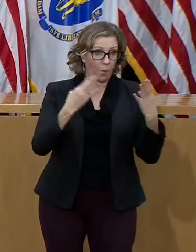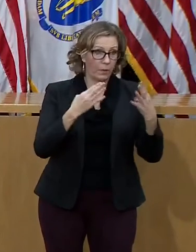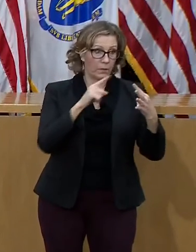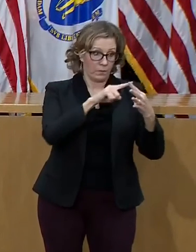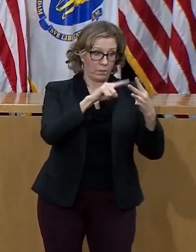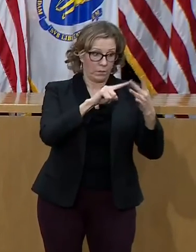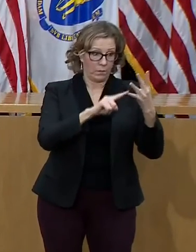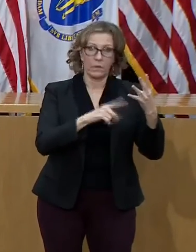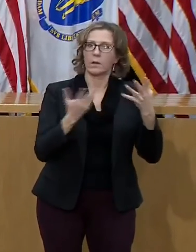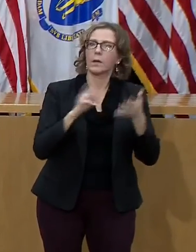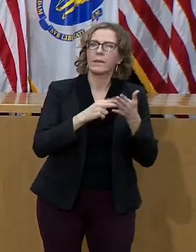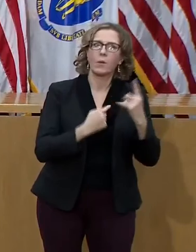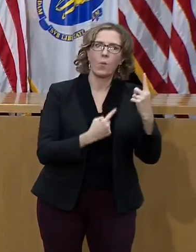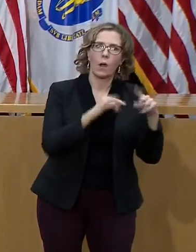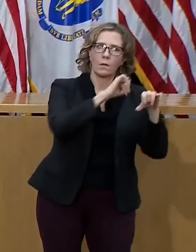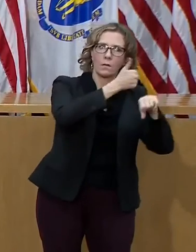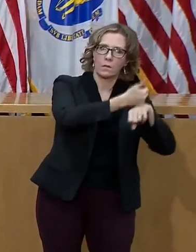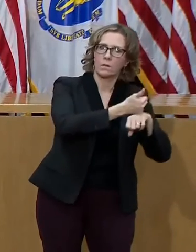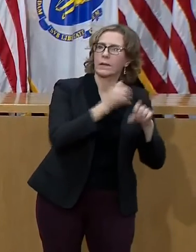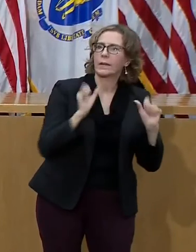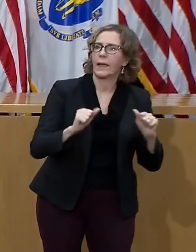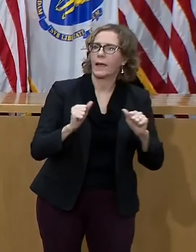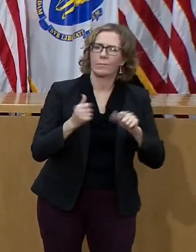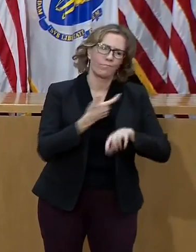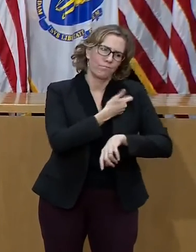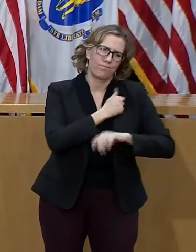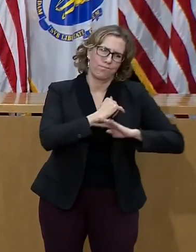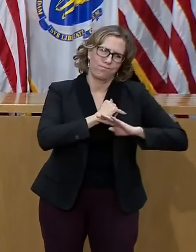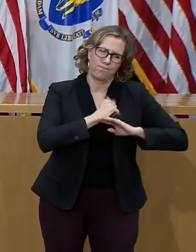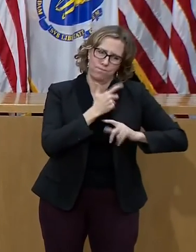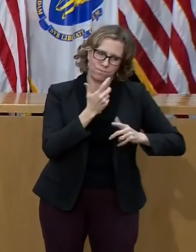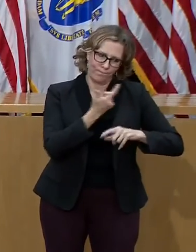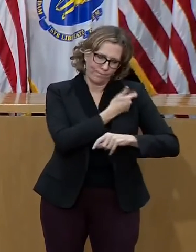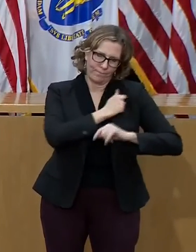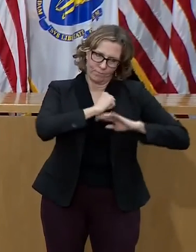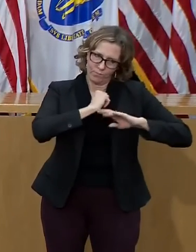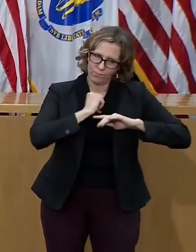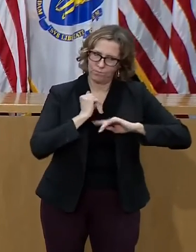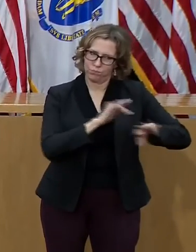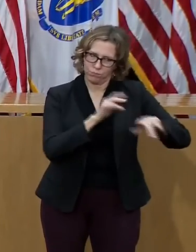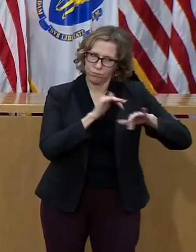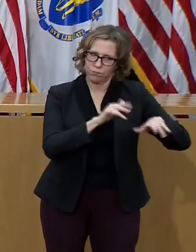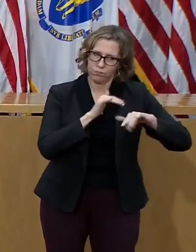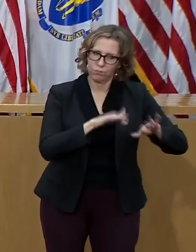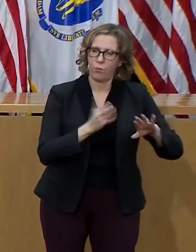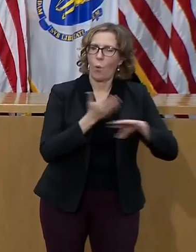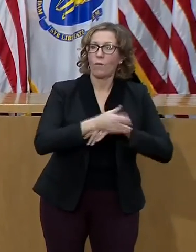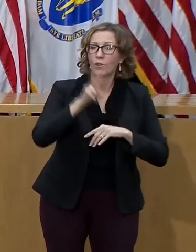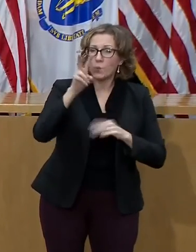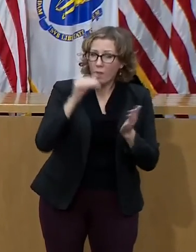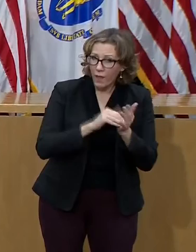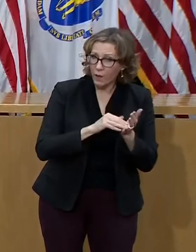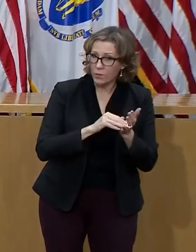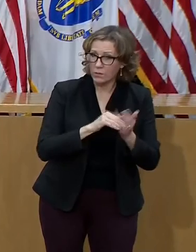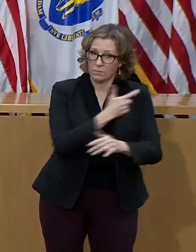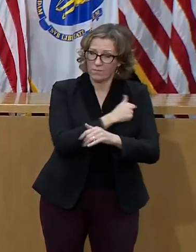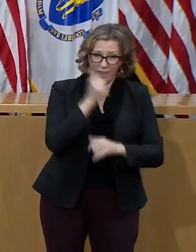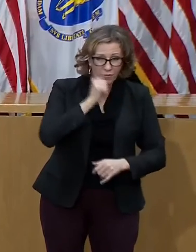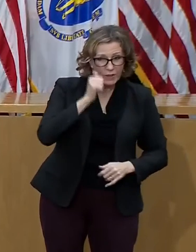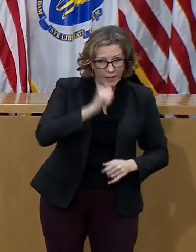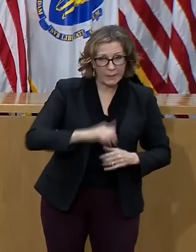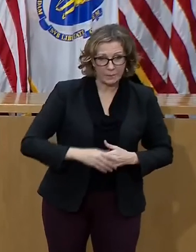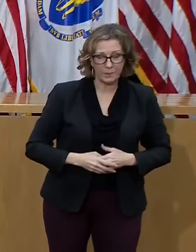The governor covered where we are with the field hospitals. So my final point is, finally,